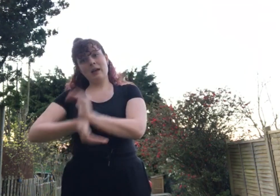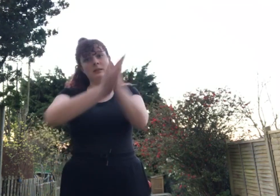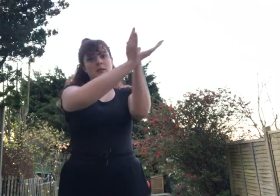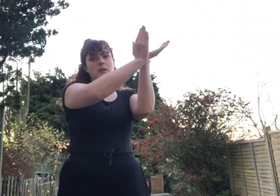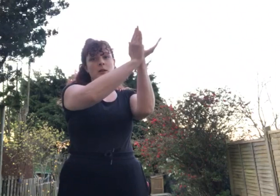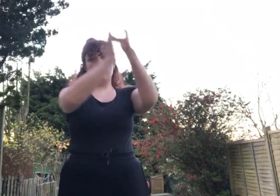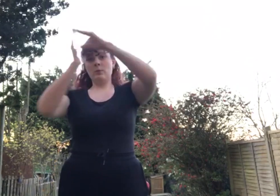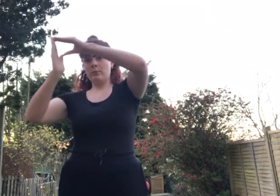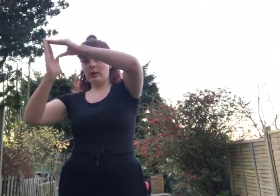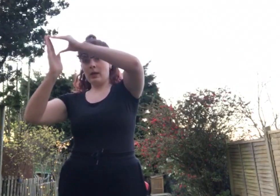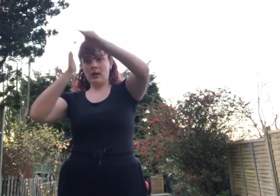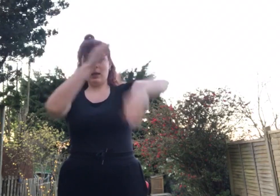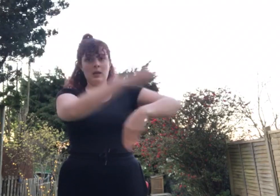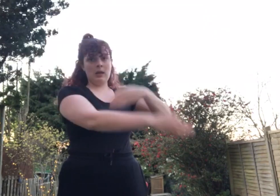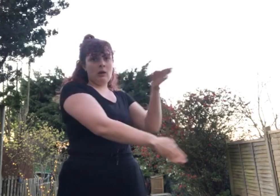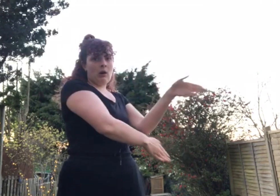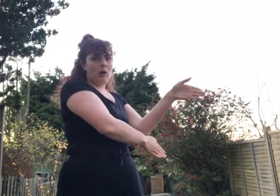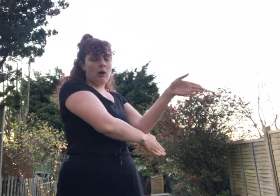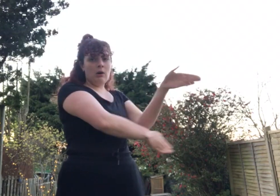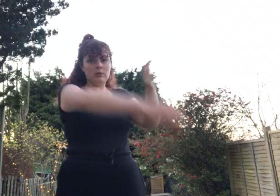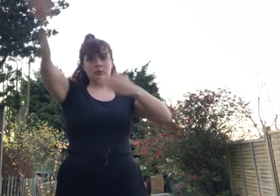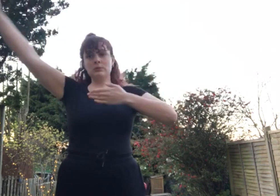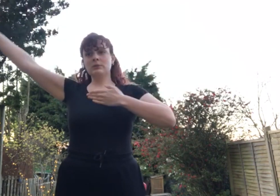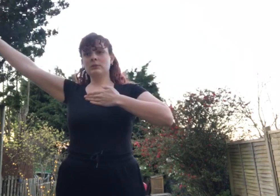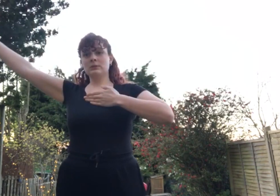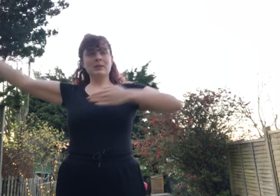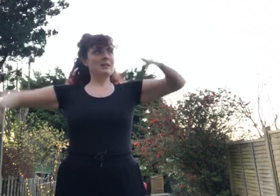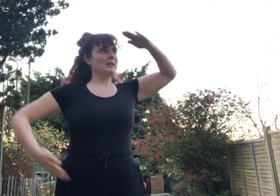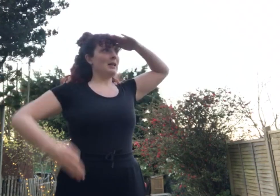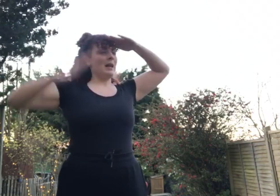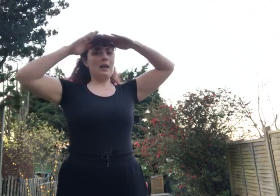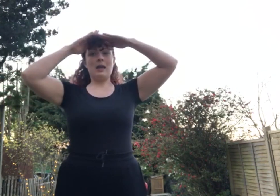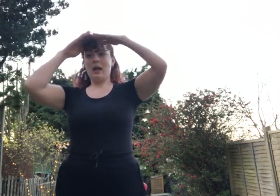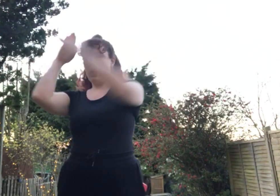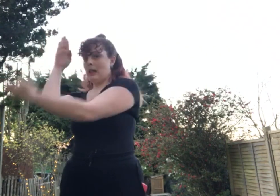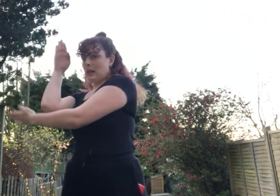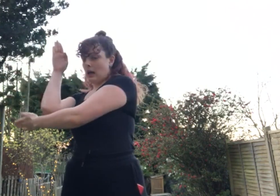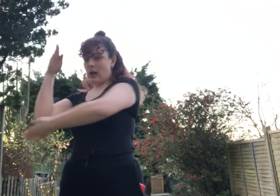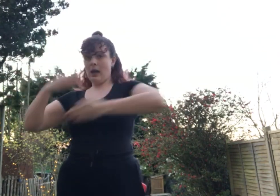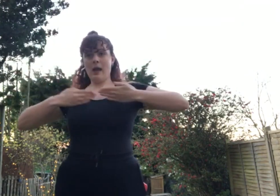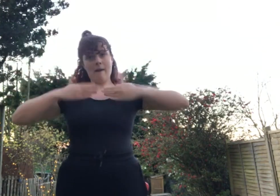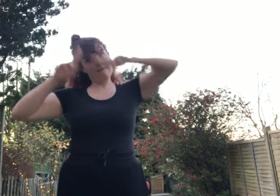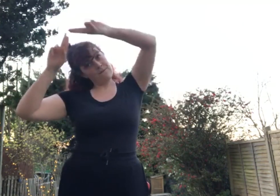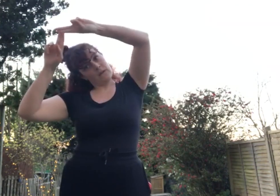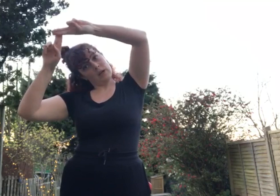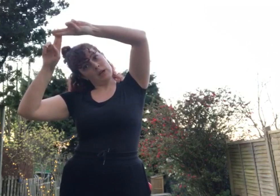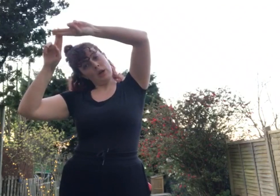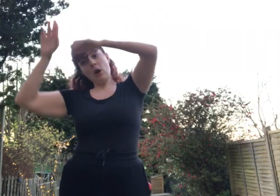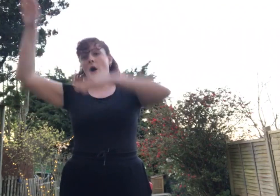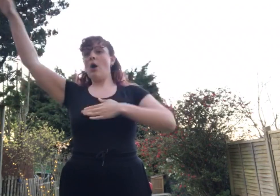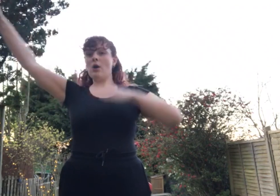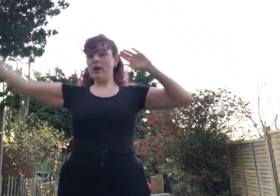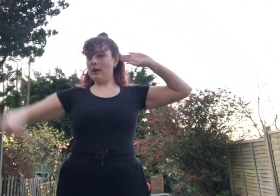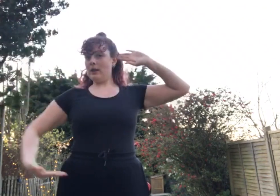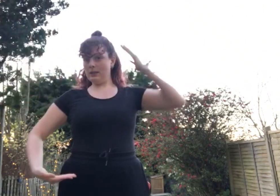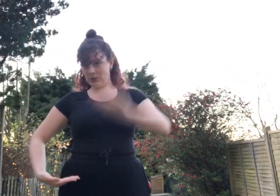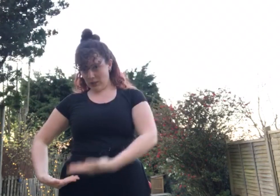S, U, P, E, R. C, A, L, I, L. R, A, G,